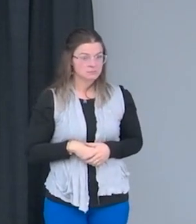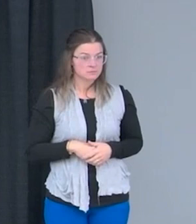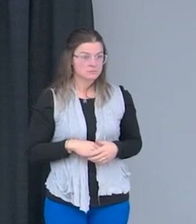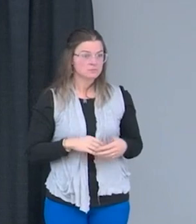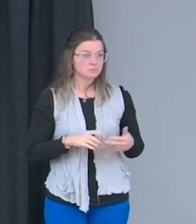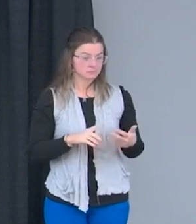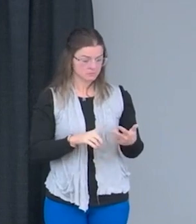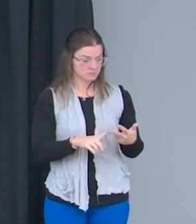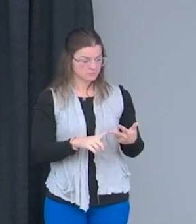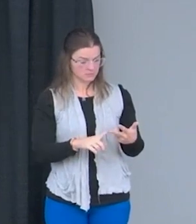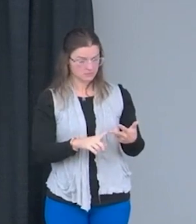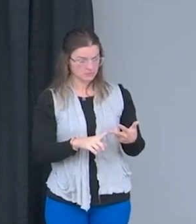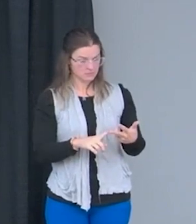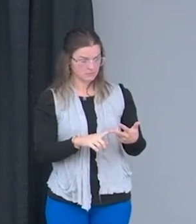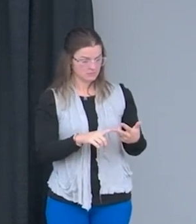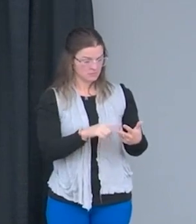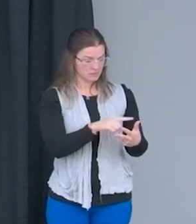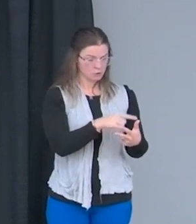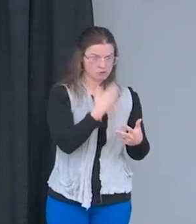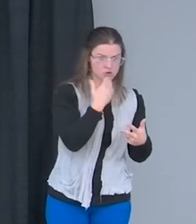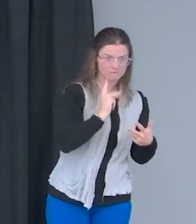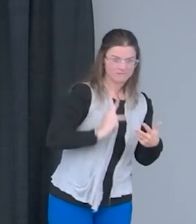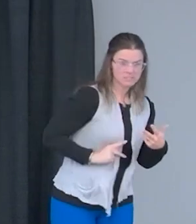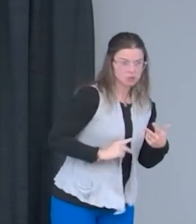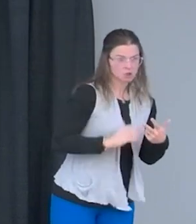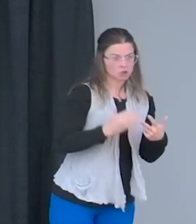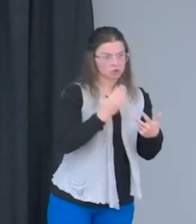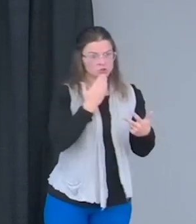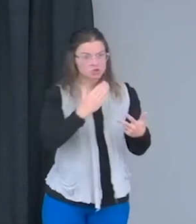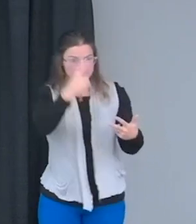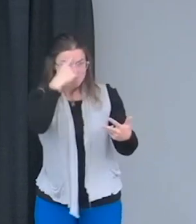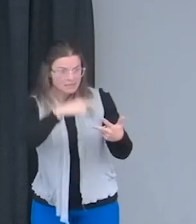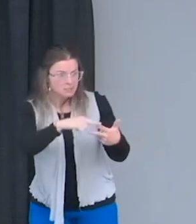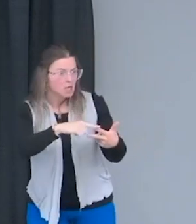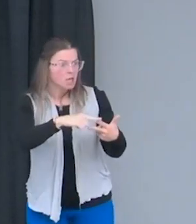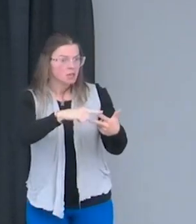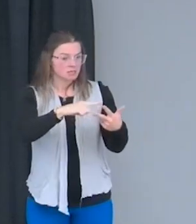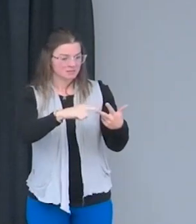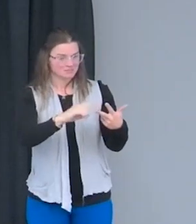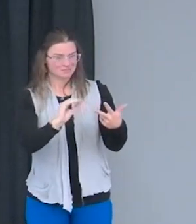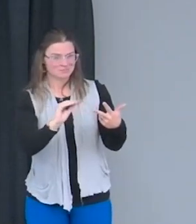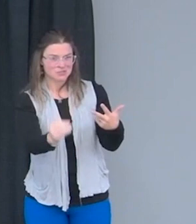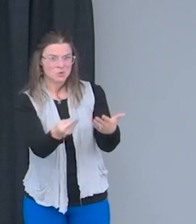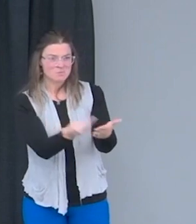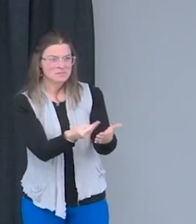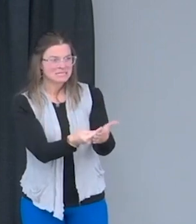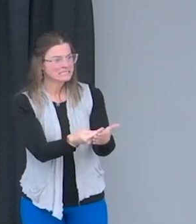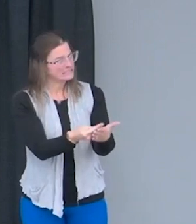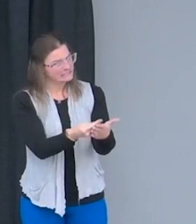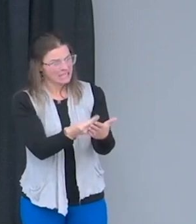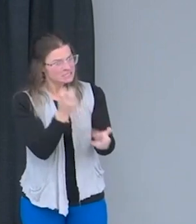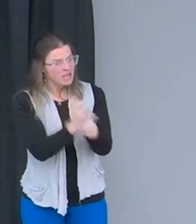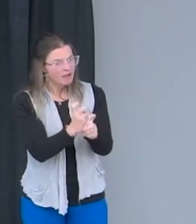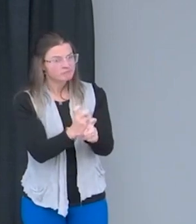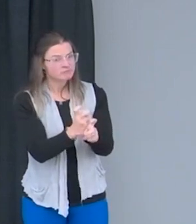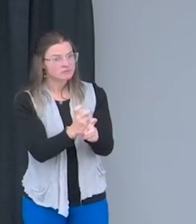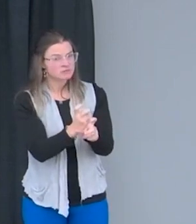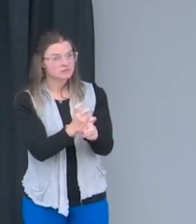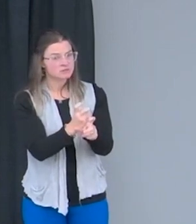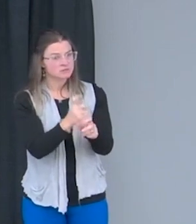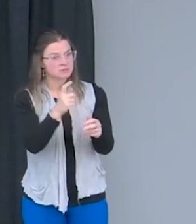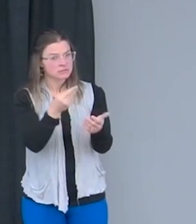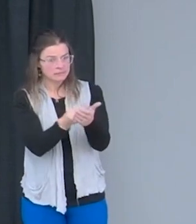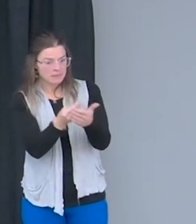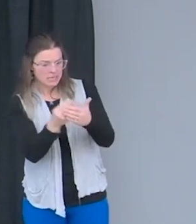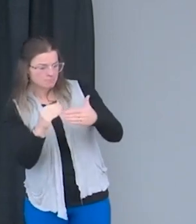good physical health and mental health health without the funding that a job represents